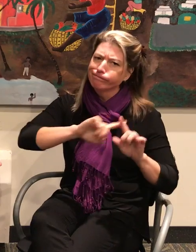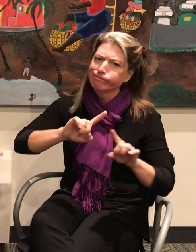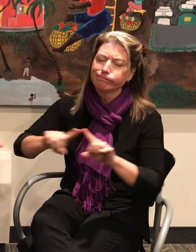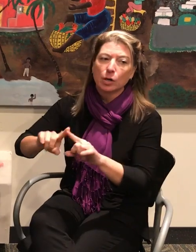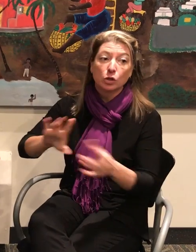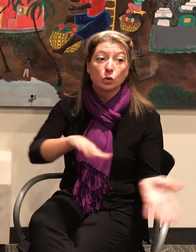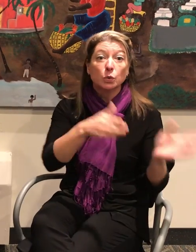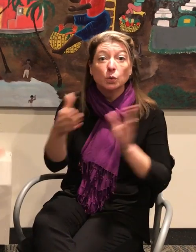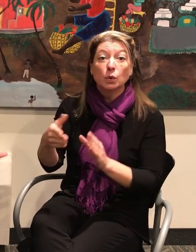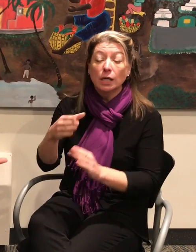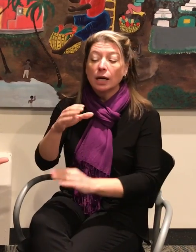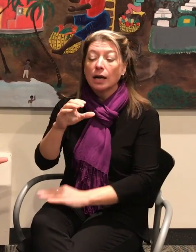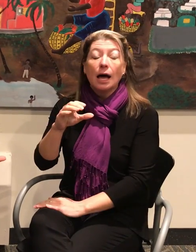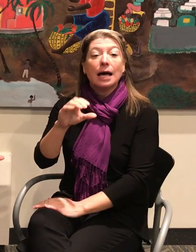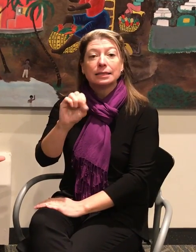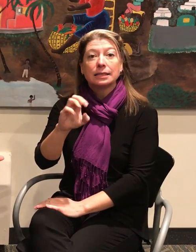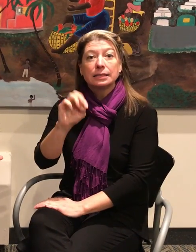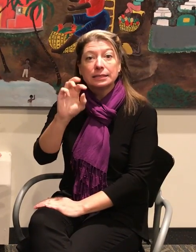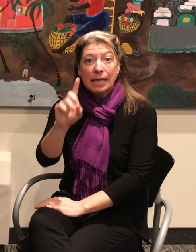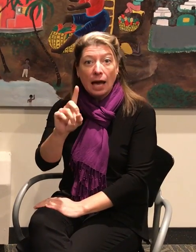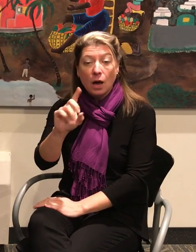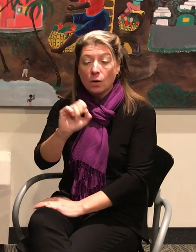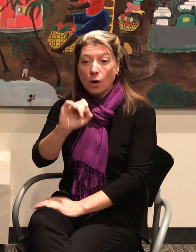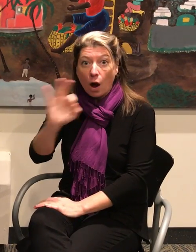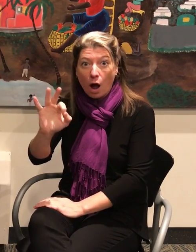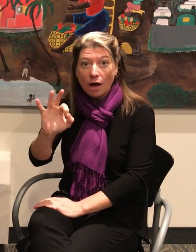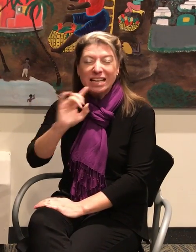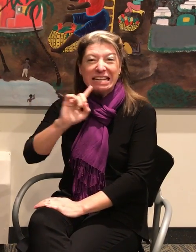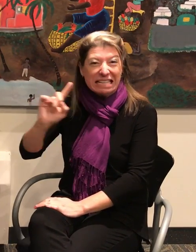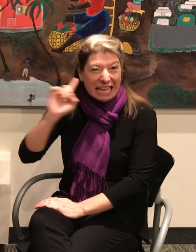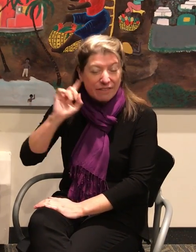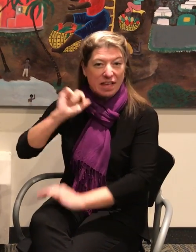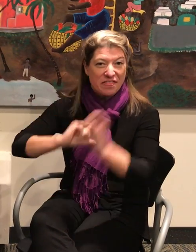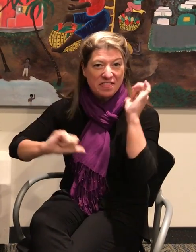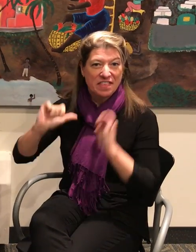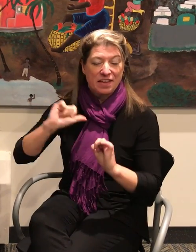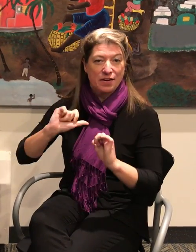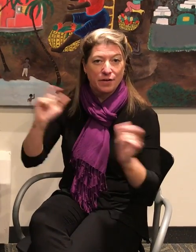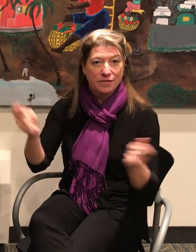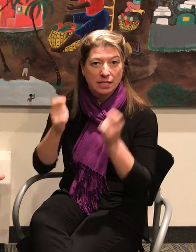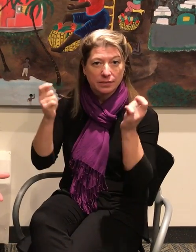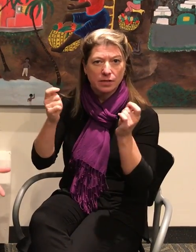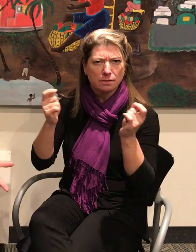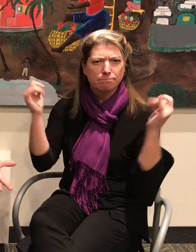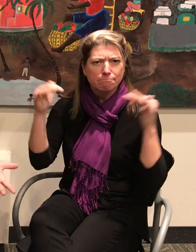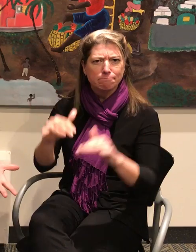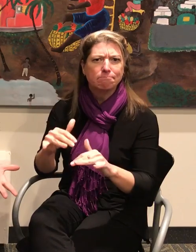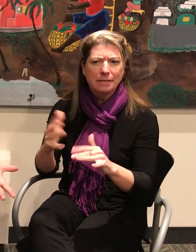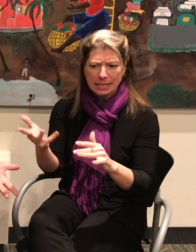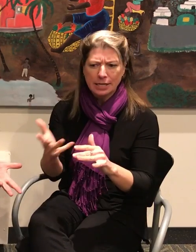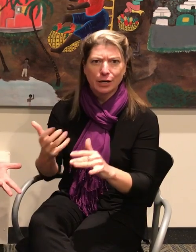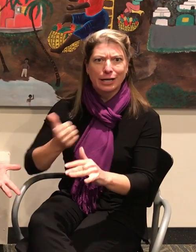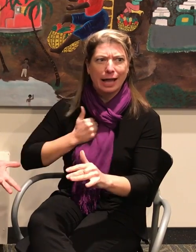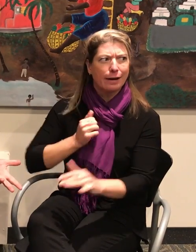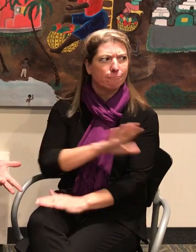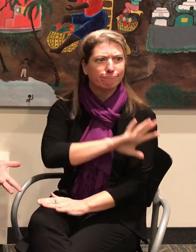the only deaf theater festival in Canada you want tickets you don't have a lot of cash what do you do